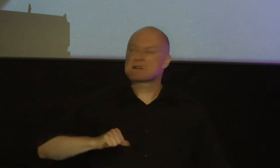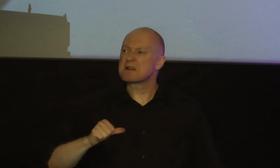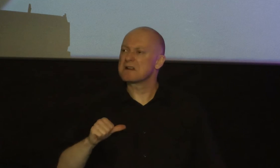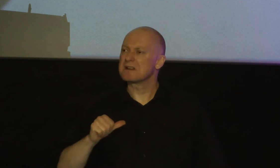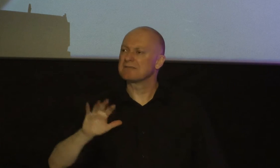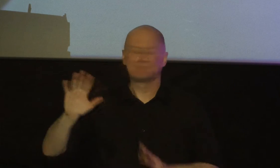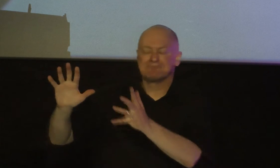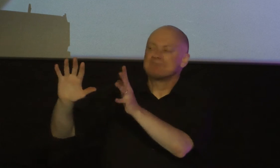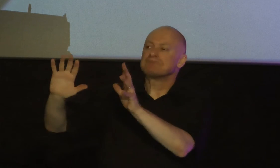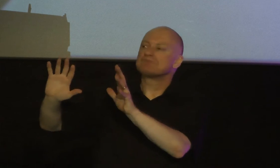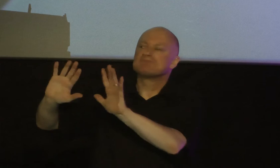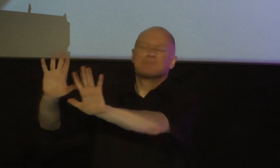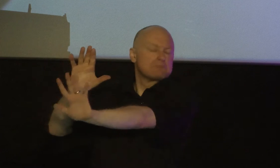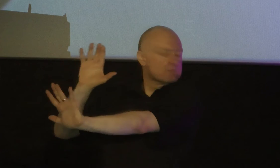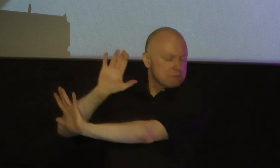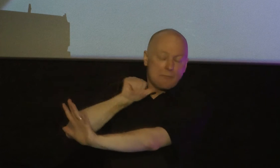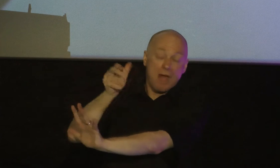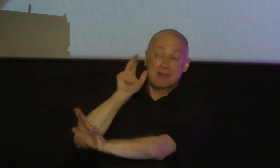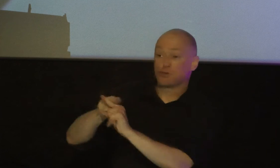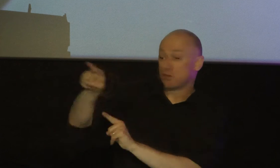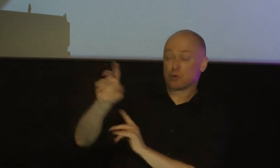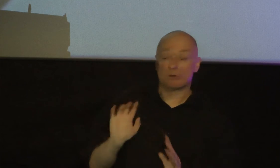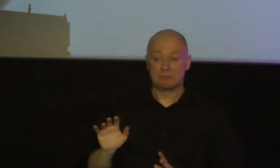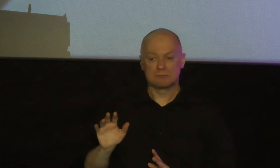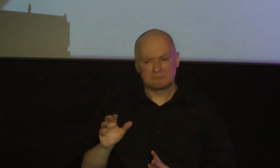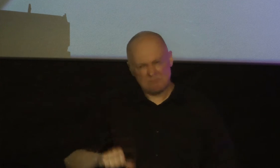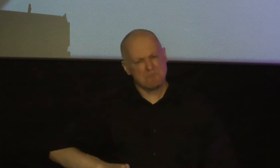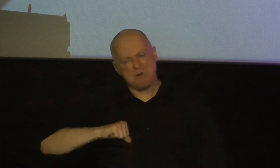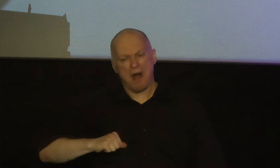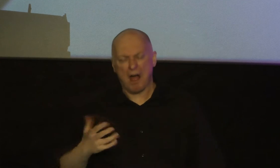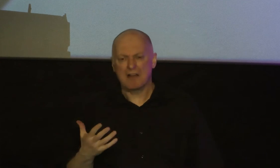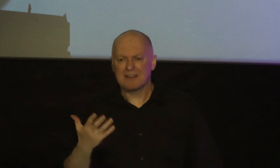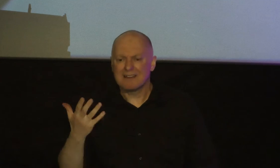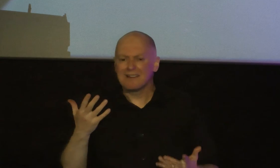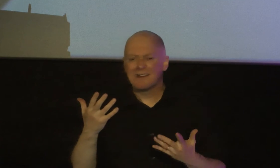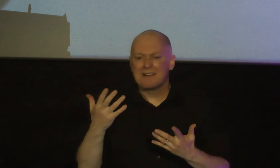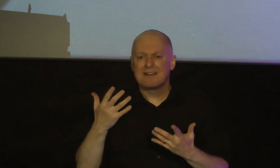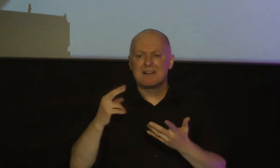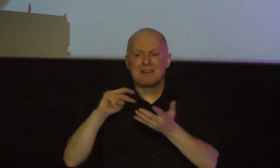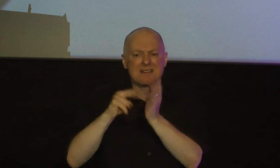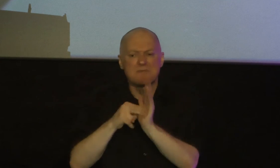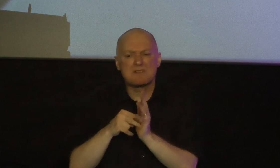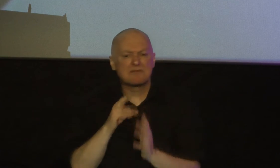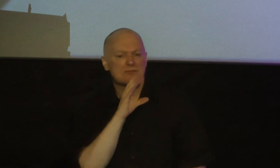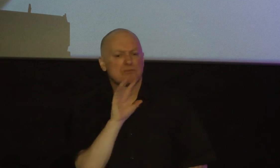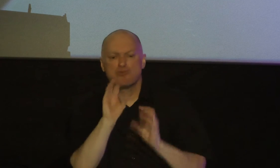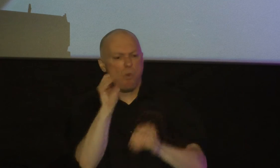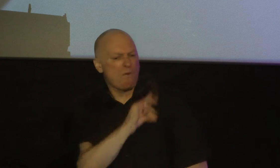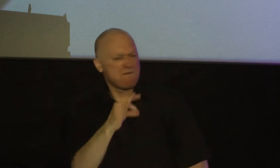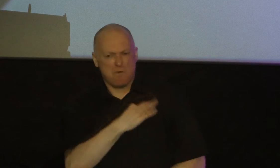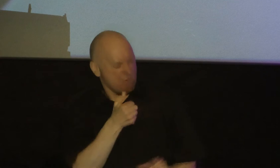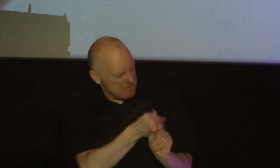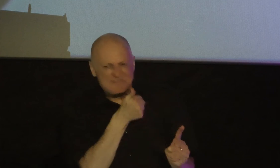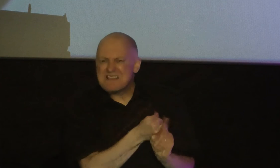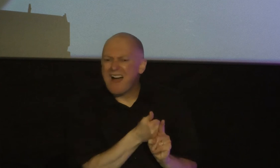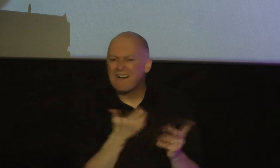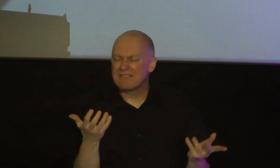is frustrating the pride that refuses to listen is fruitless the pride that refuses